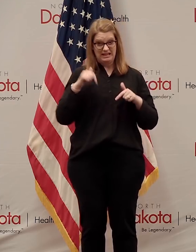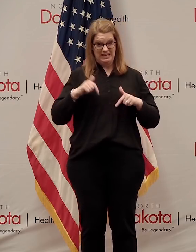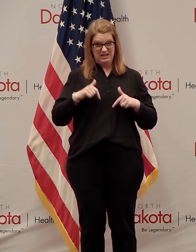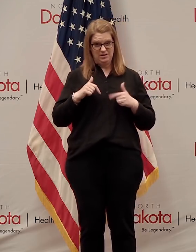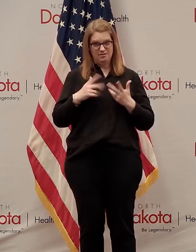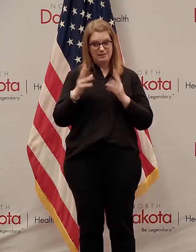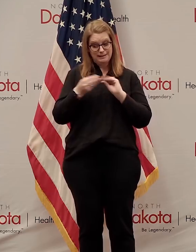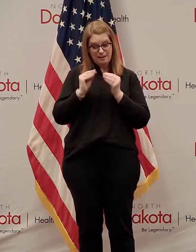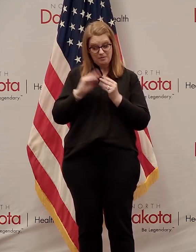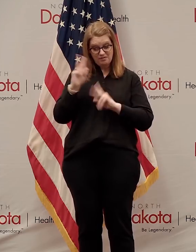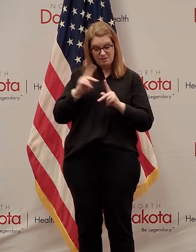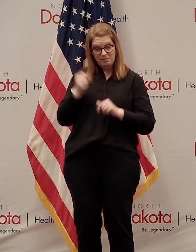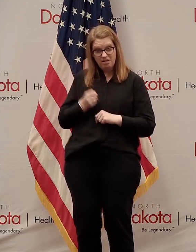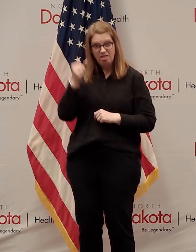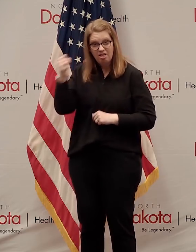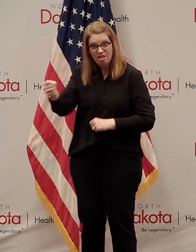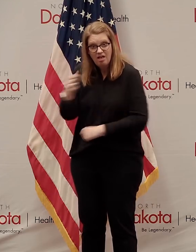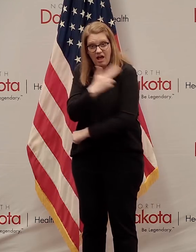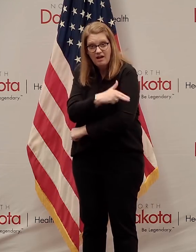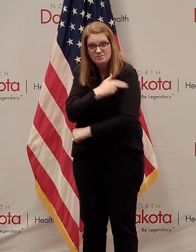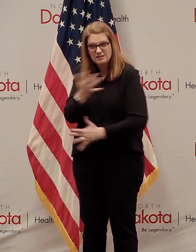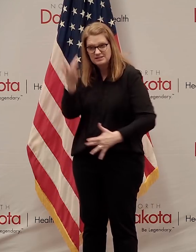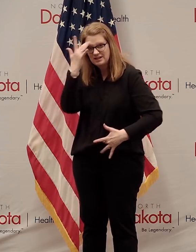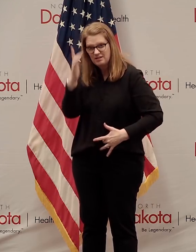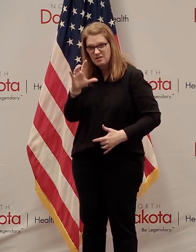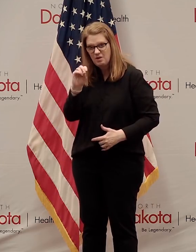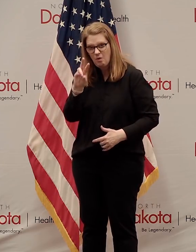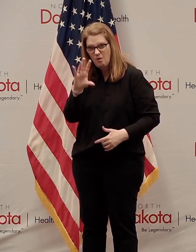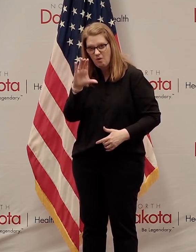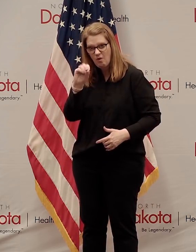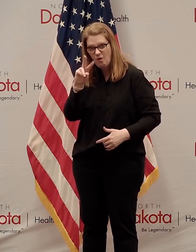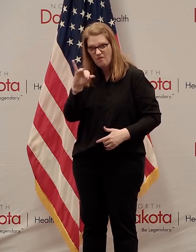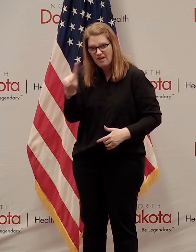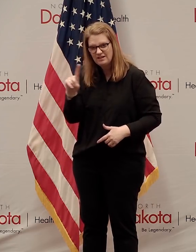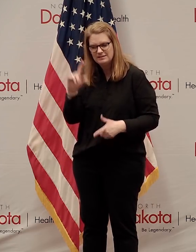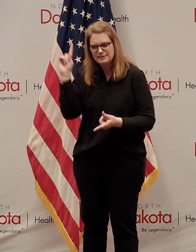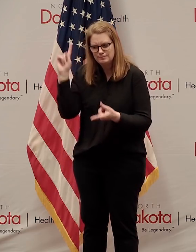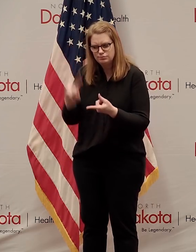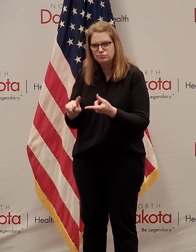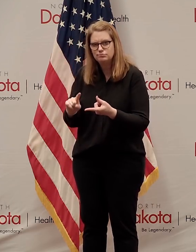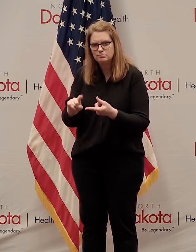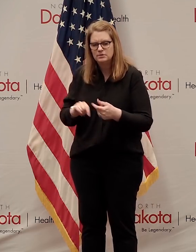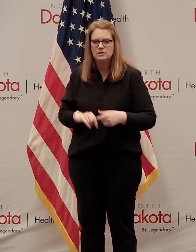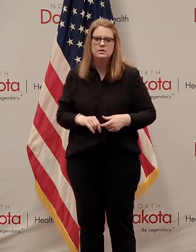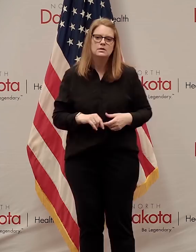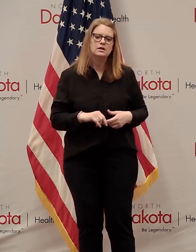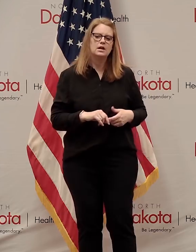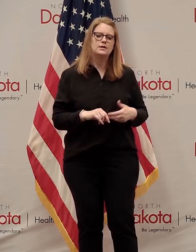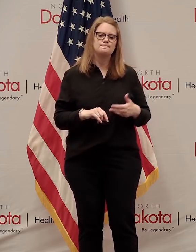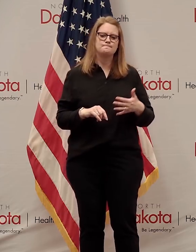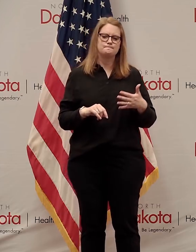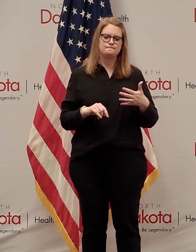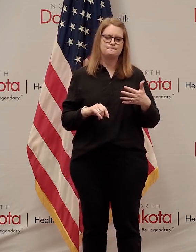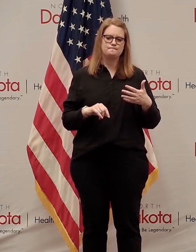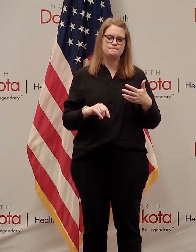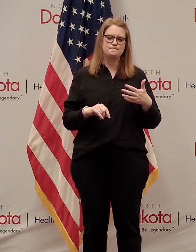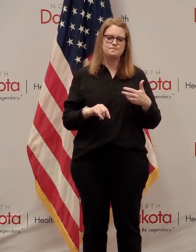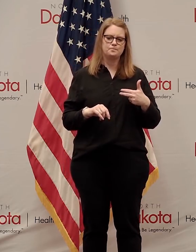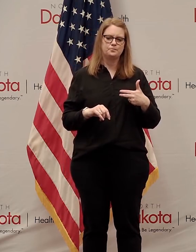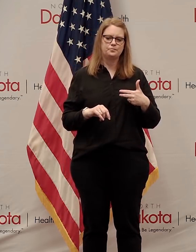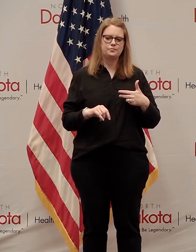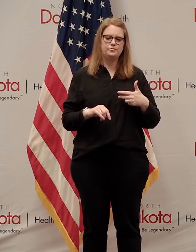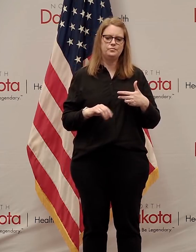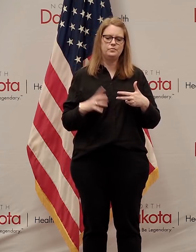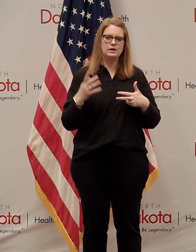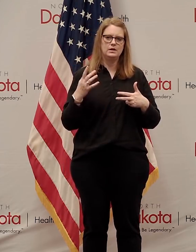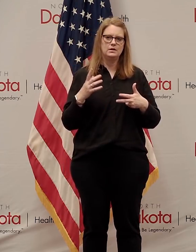right now. So good time to actually get in and get those procedures done. But with that, through